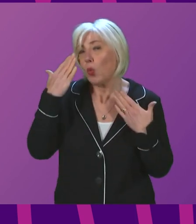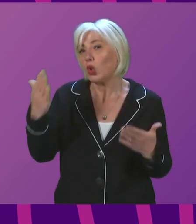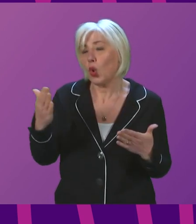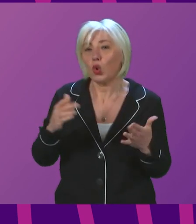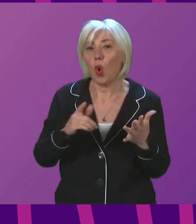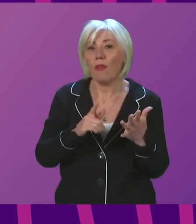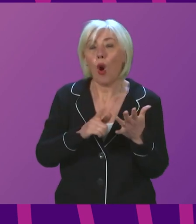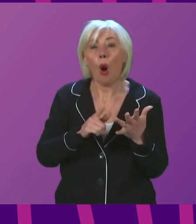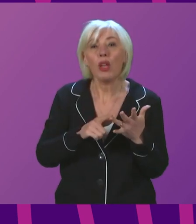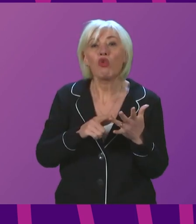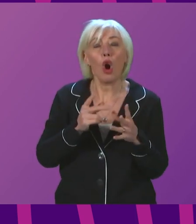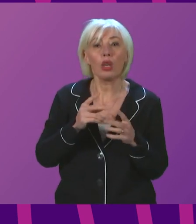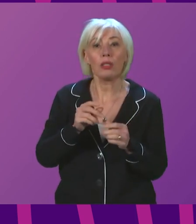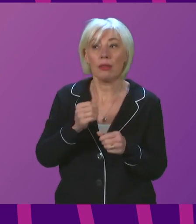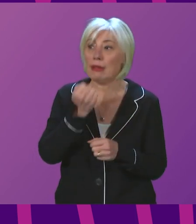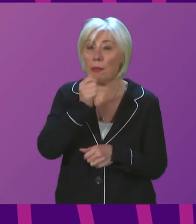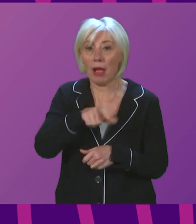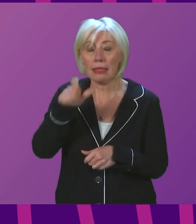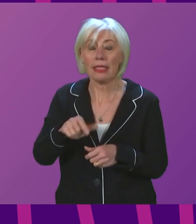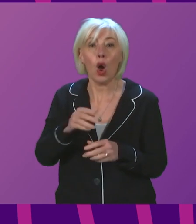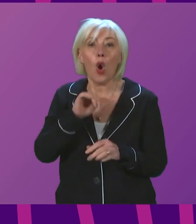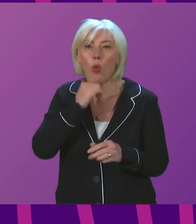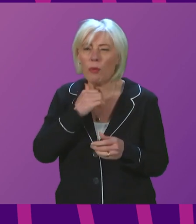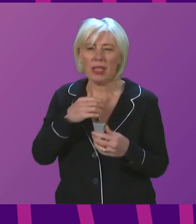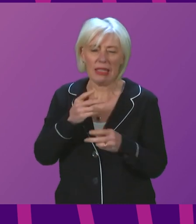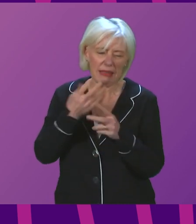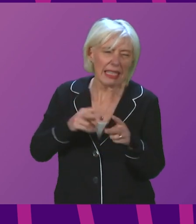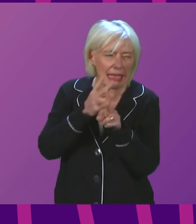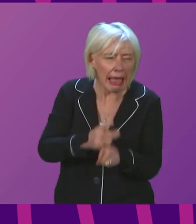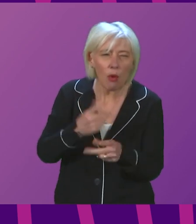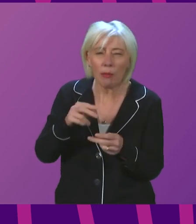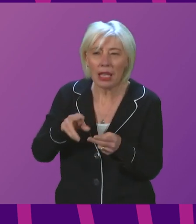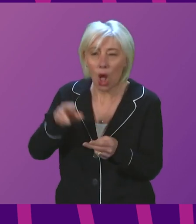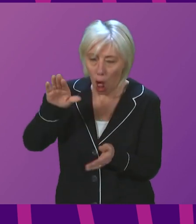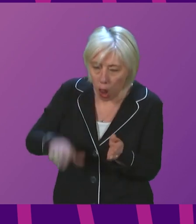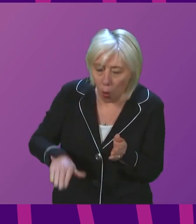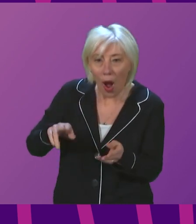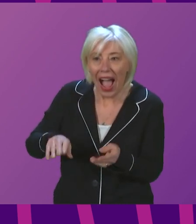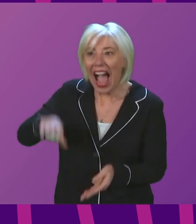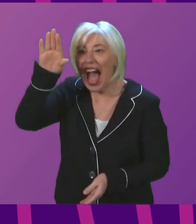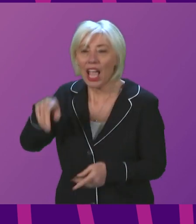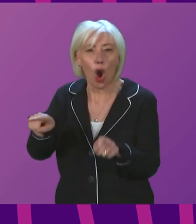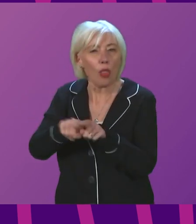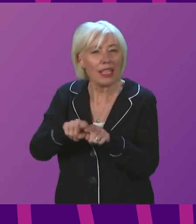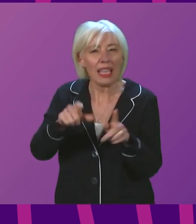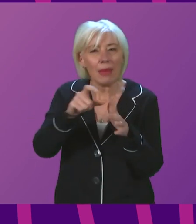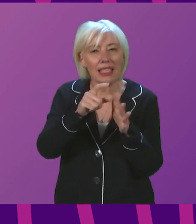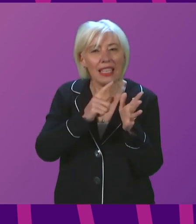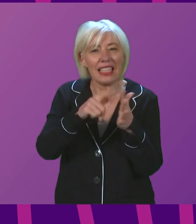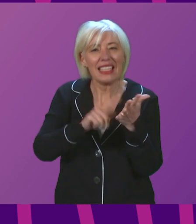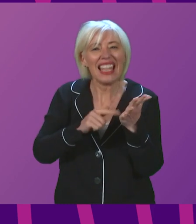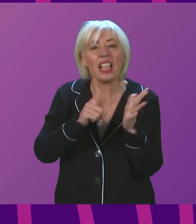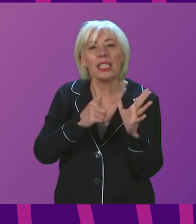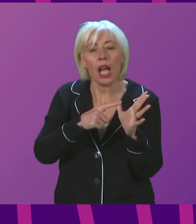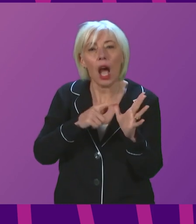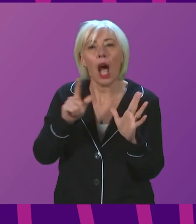needing hospital care will be lower, higher or the same as with Delta. However, there is still no compelling evidence that Omicron